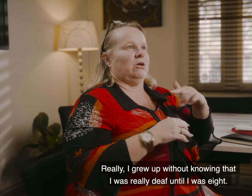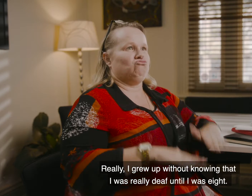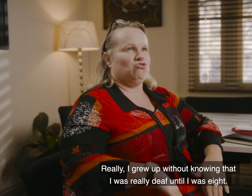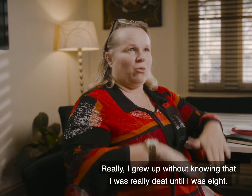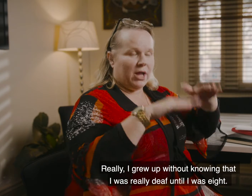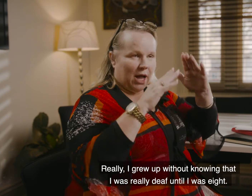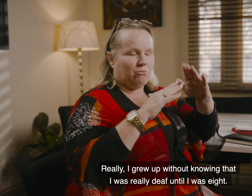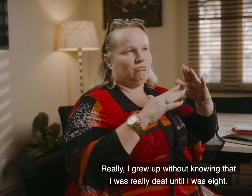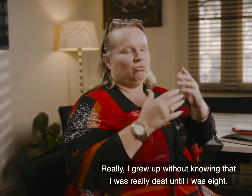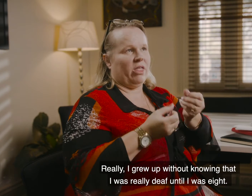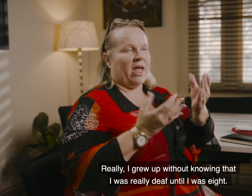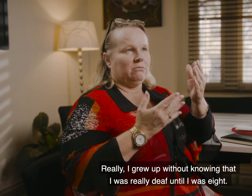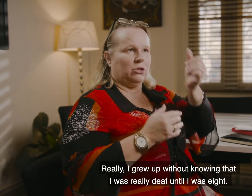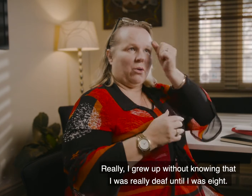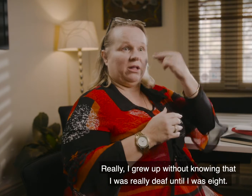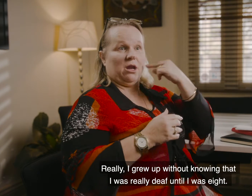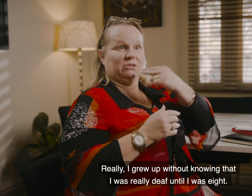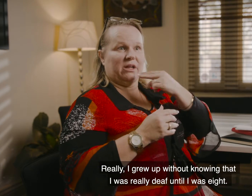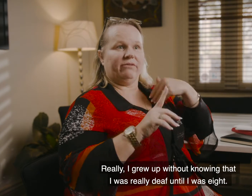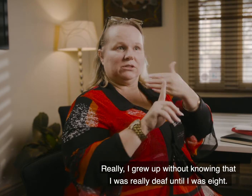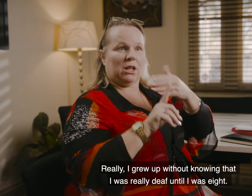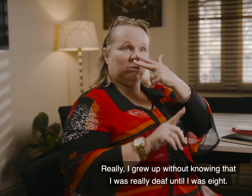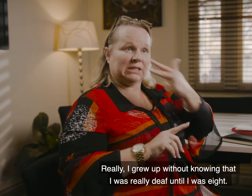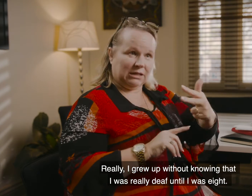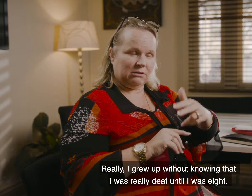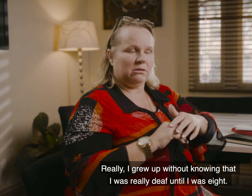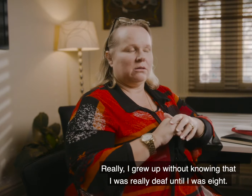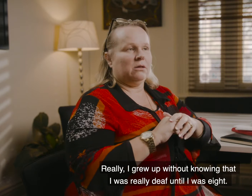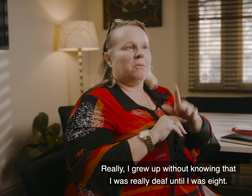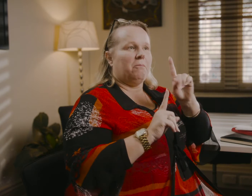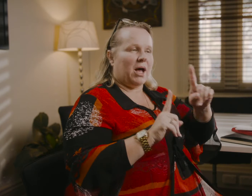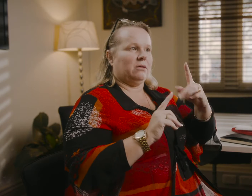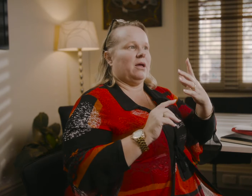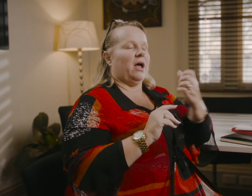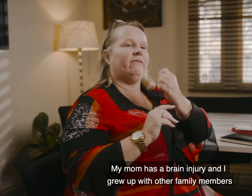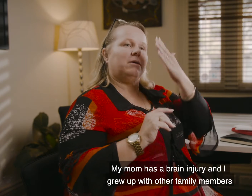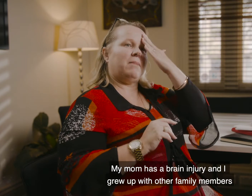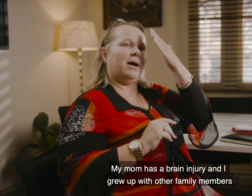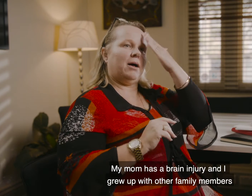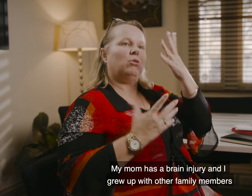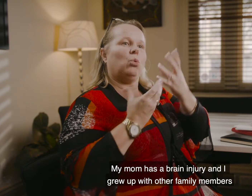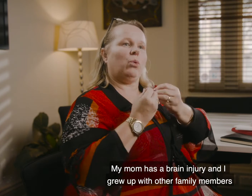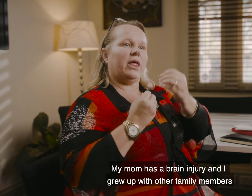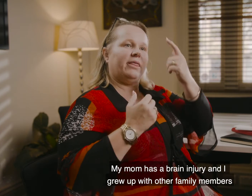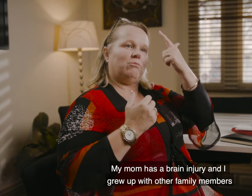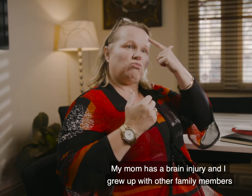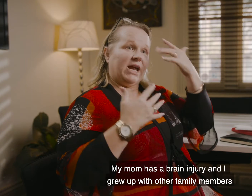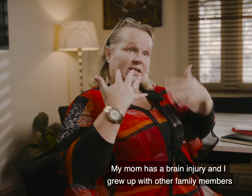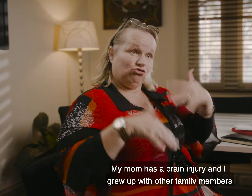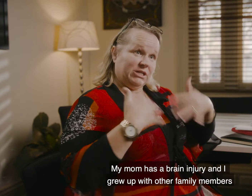Really, I grew up without knowing that I was really deaf until I was eight. My mum has a brain injury